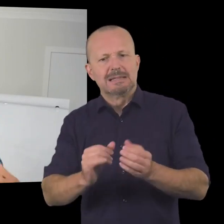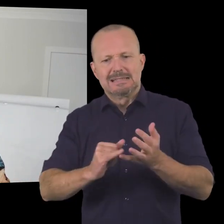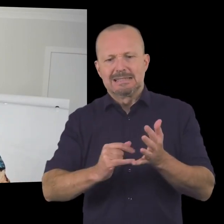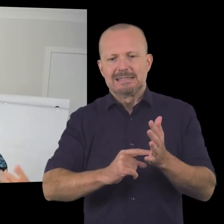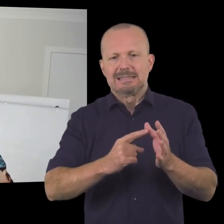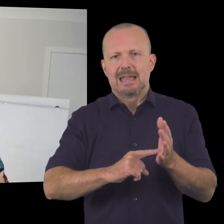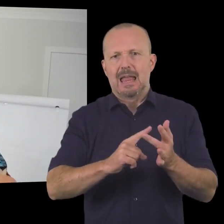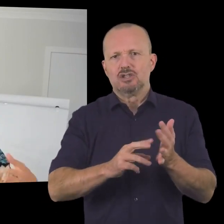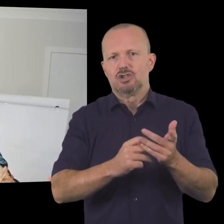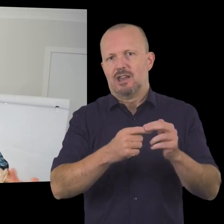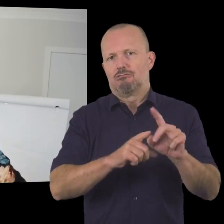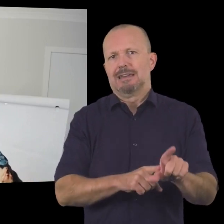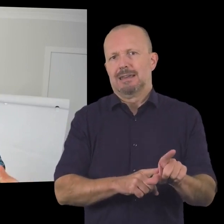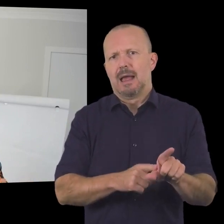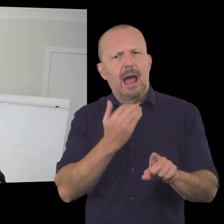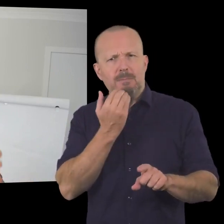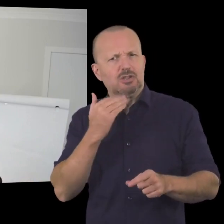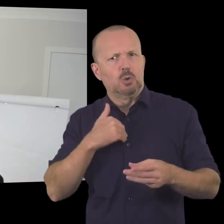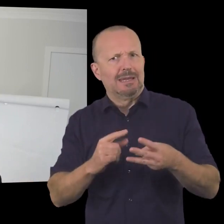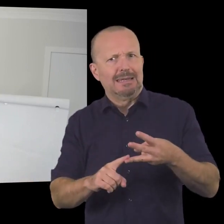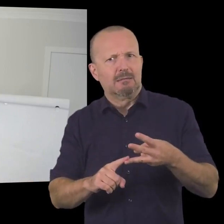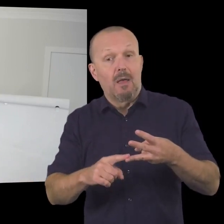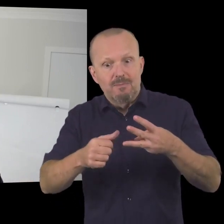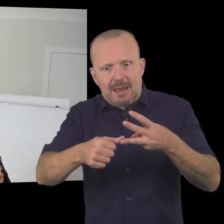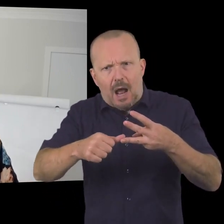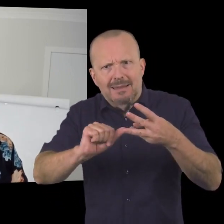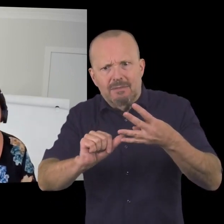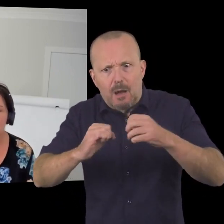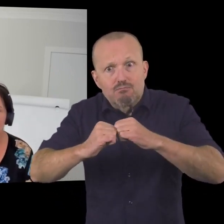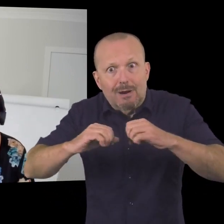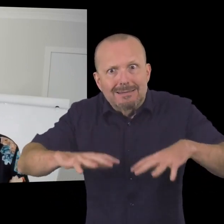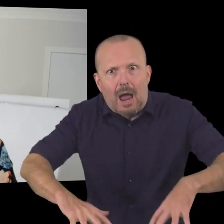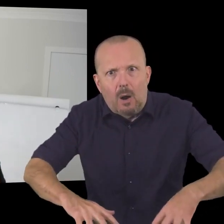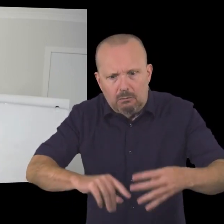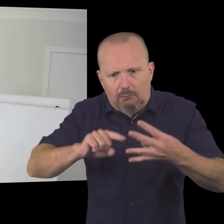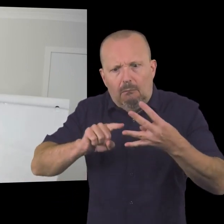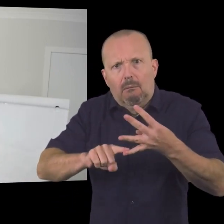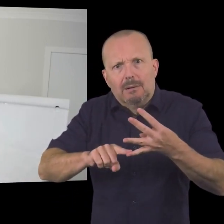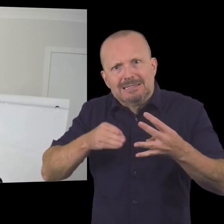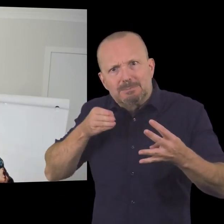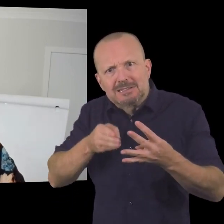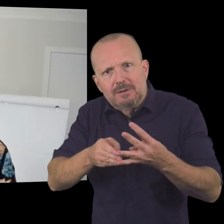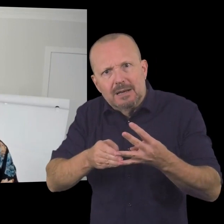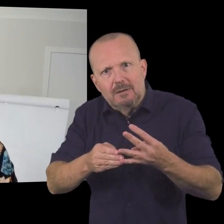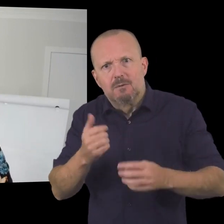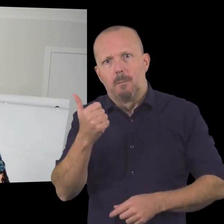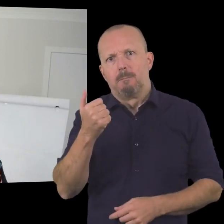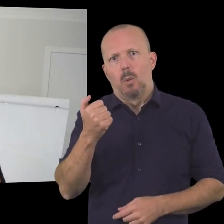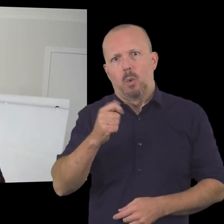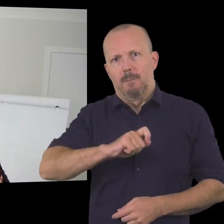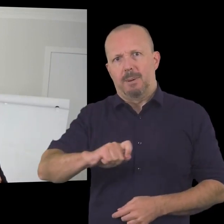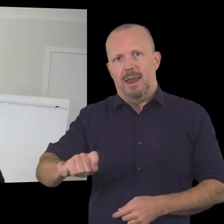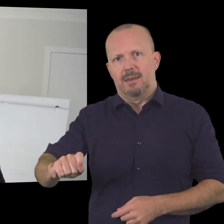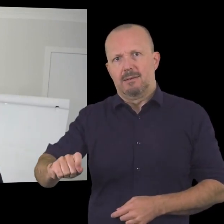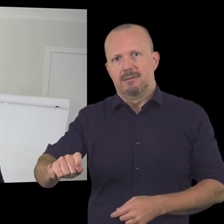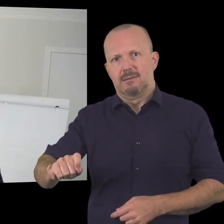to cover the stationary that you use in the context of of running your organization uh and then underneath that i wonder how many of you have a line